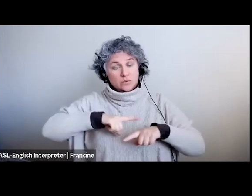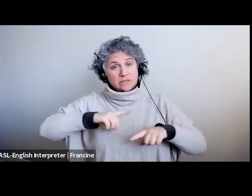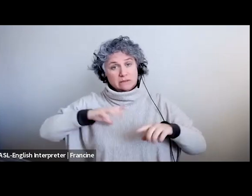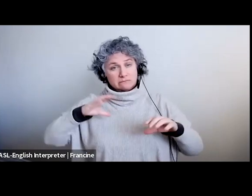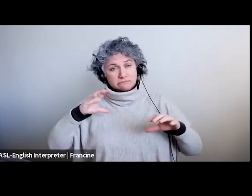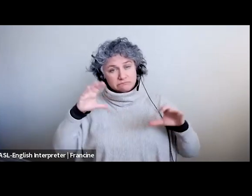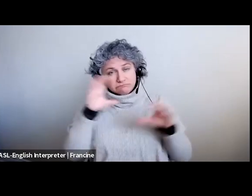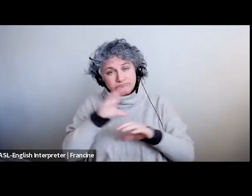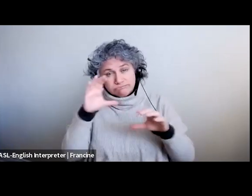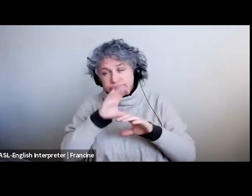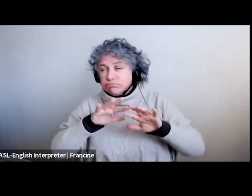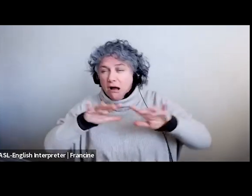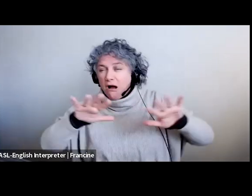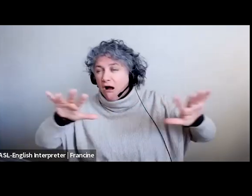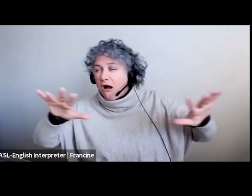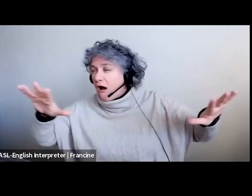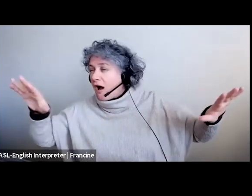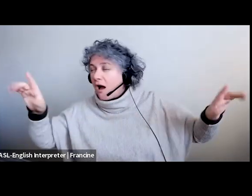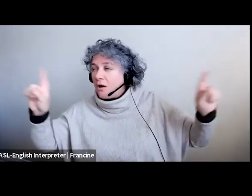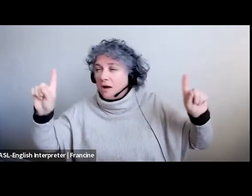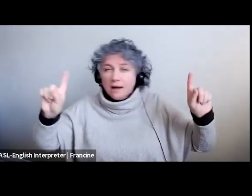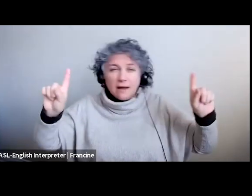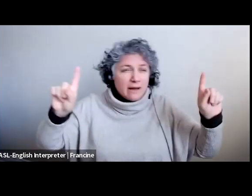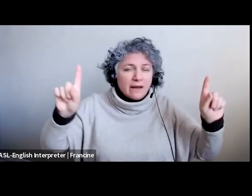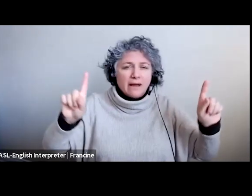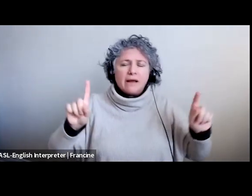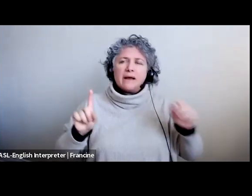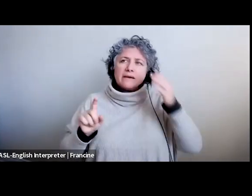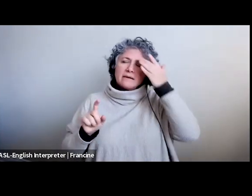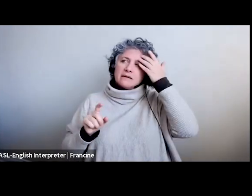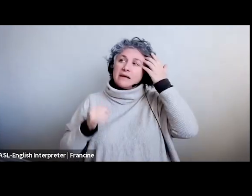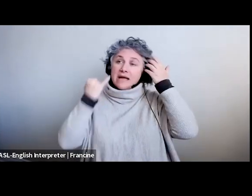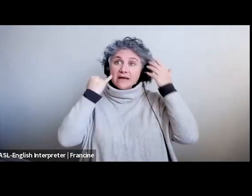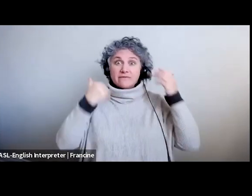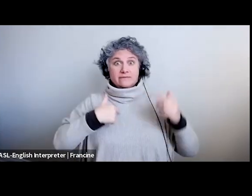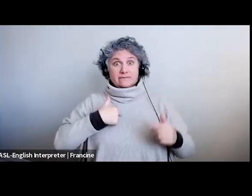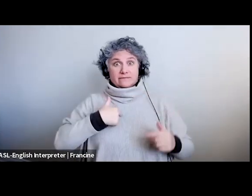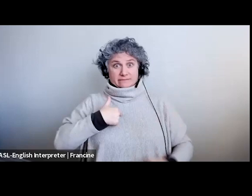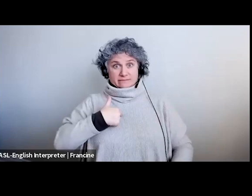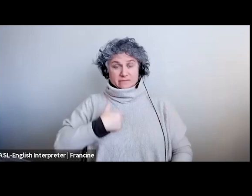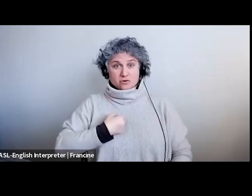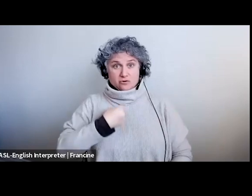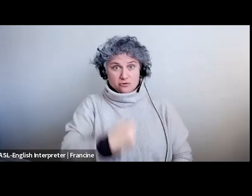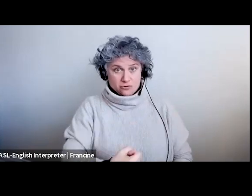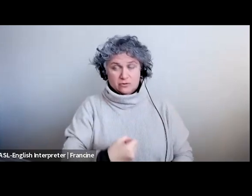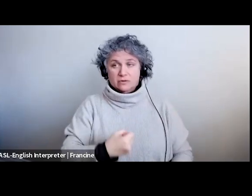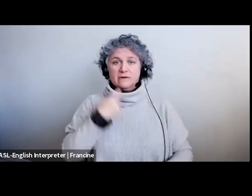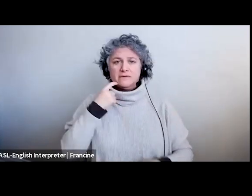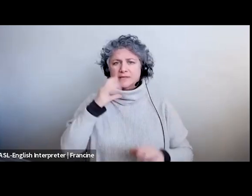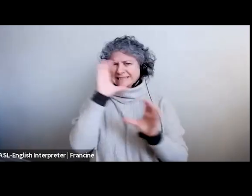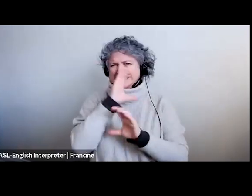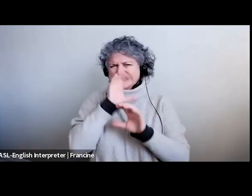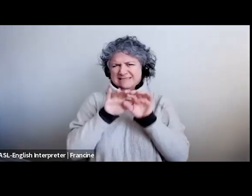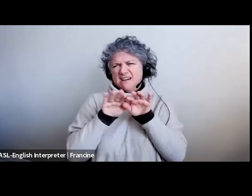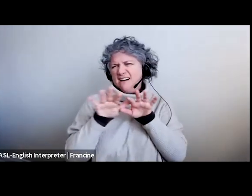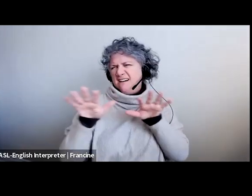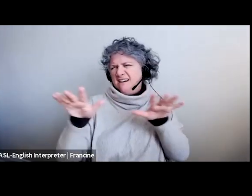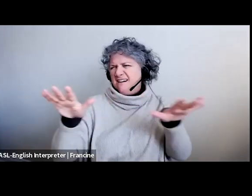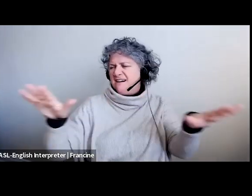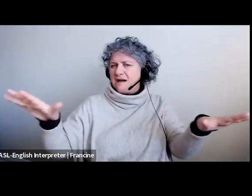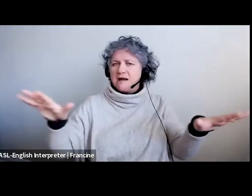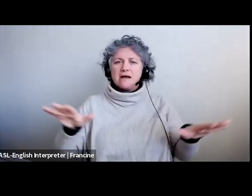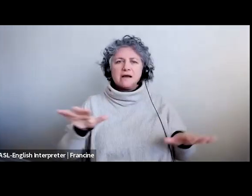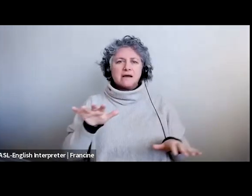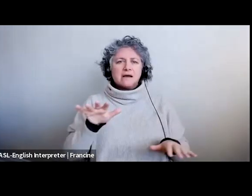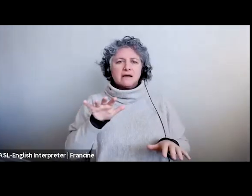we don't do just if i'm hired to do a huge search it's extremely rare that it's ever just